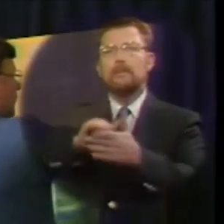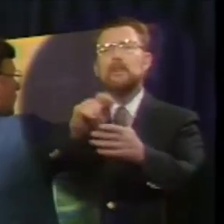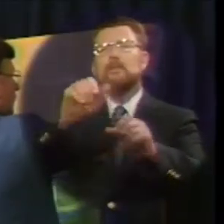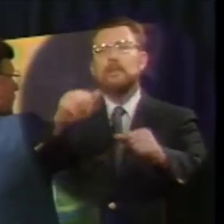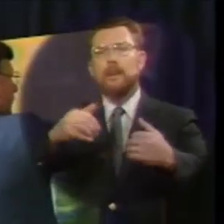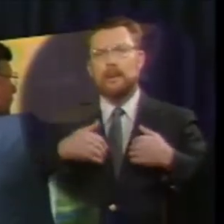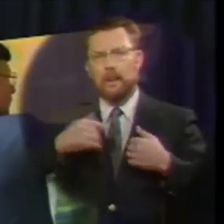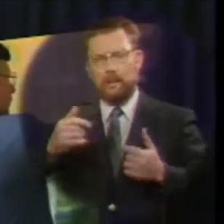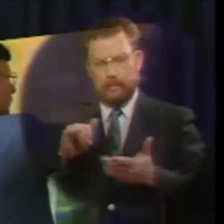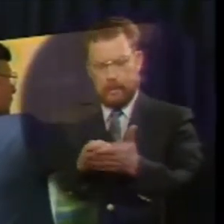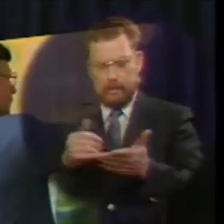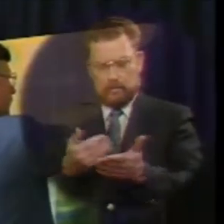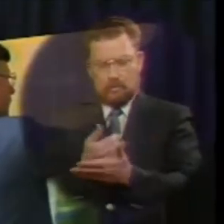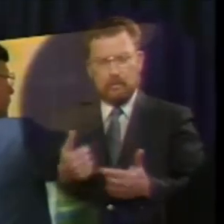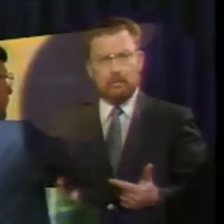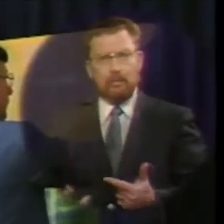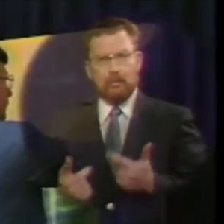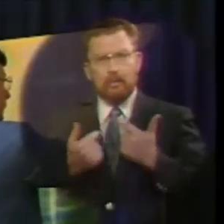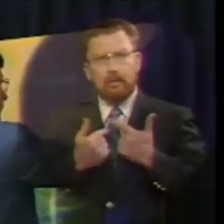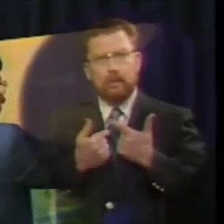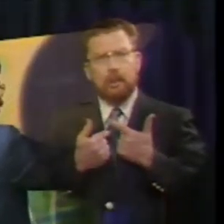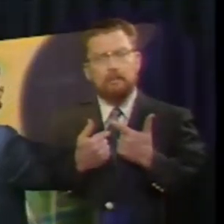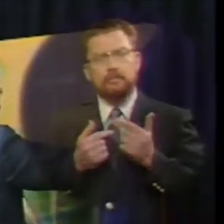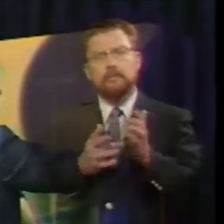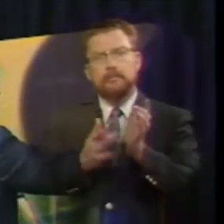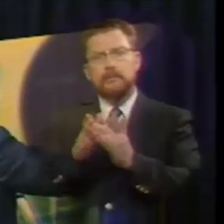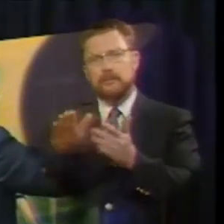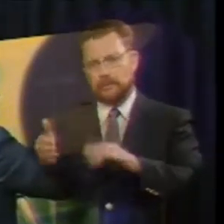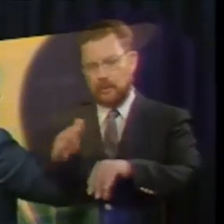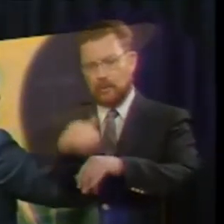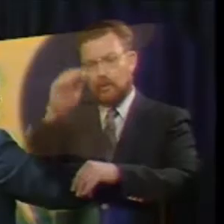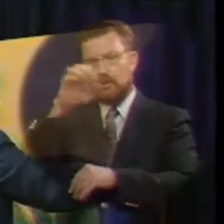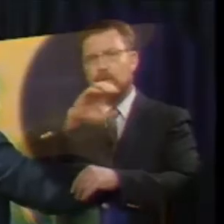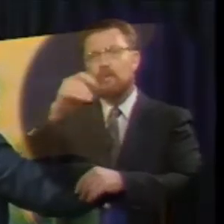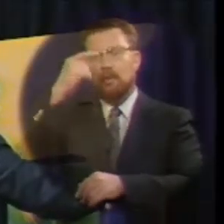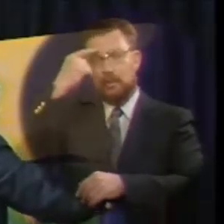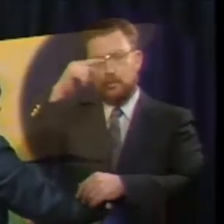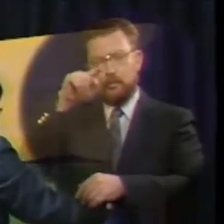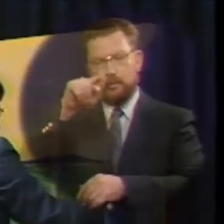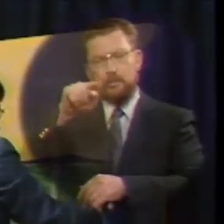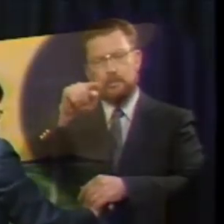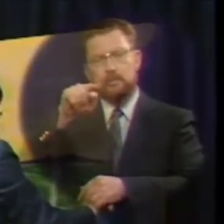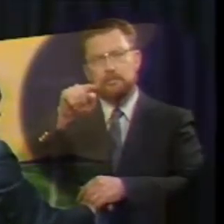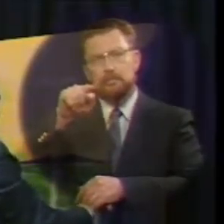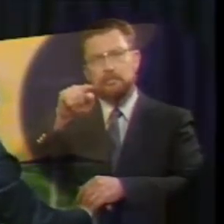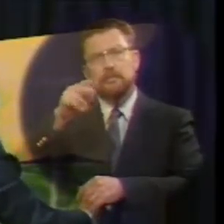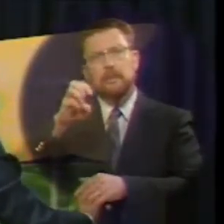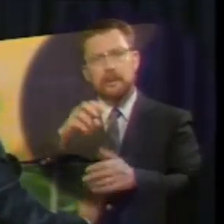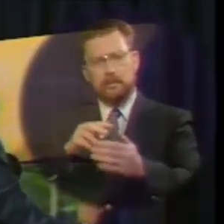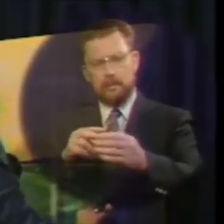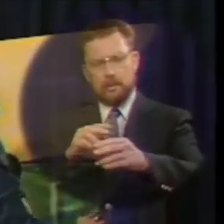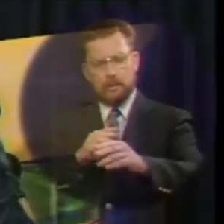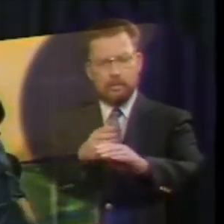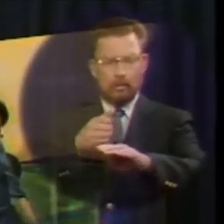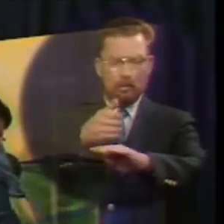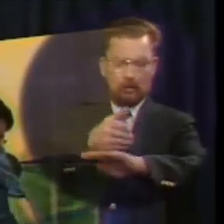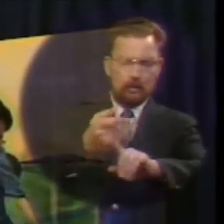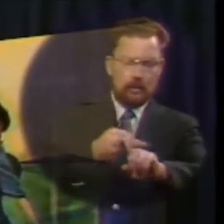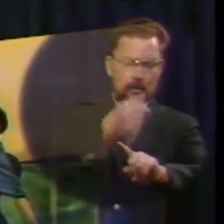have this new life jesus died on the cross for you he bridged the gap from god to man god showed his